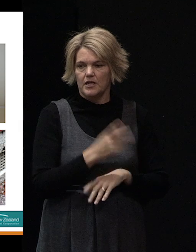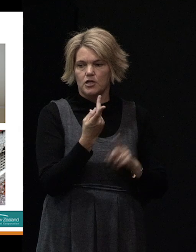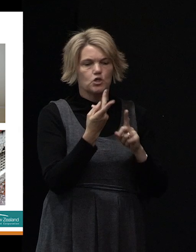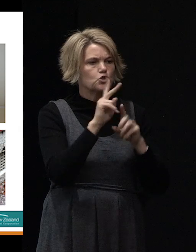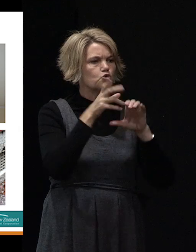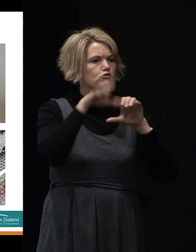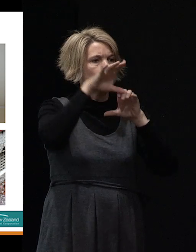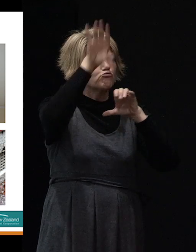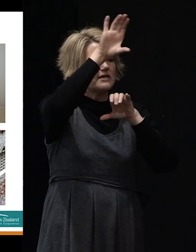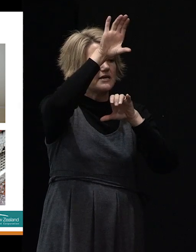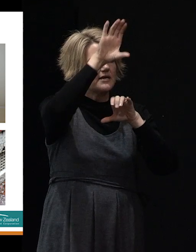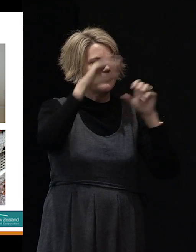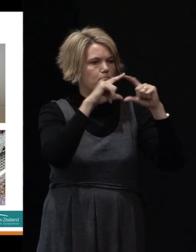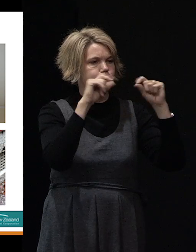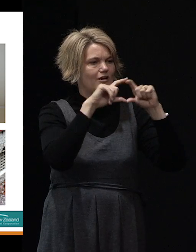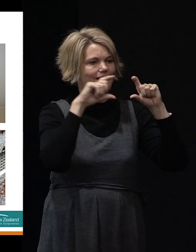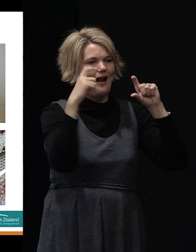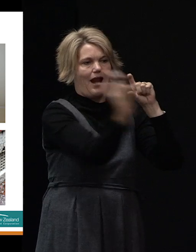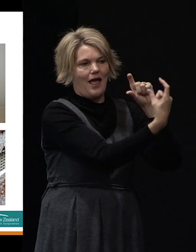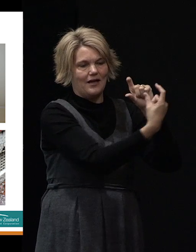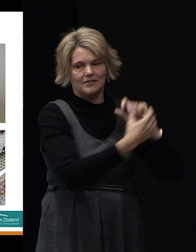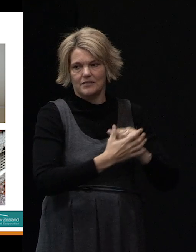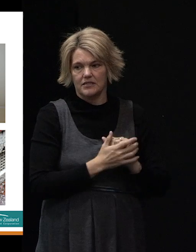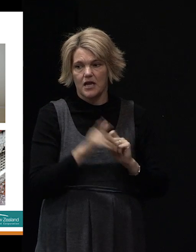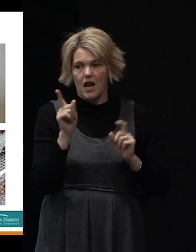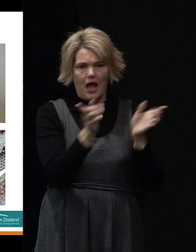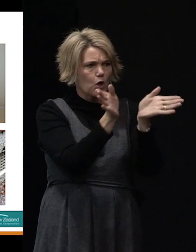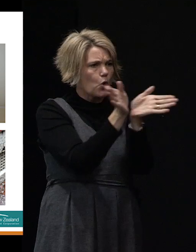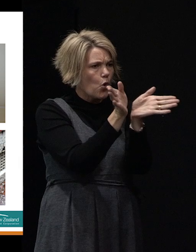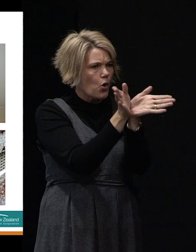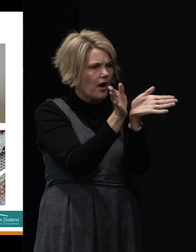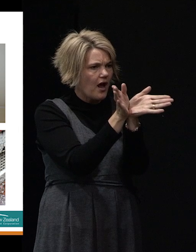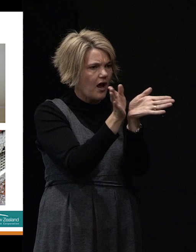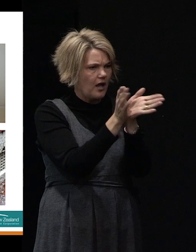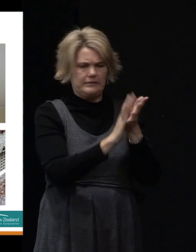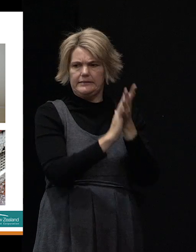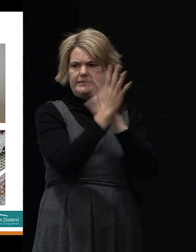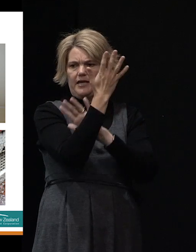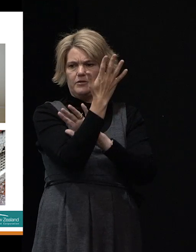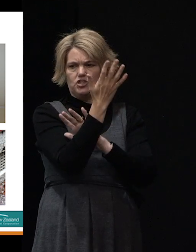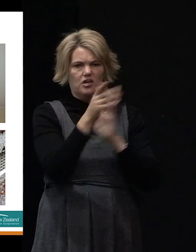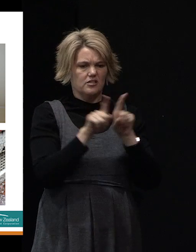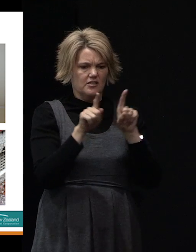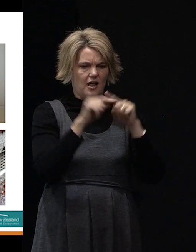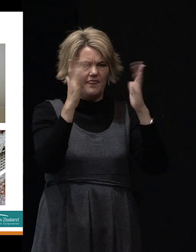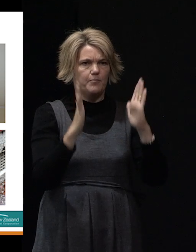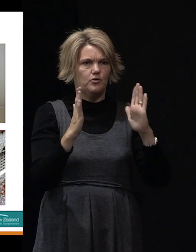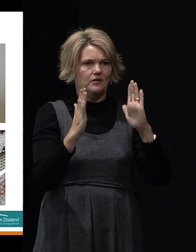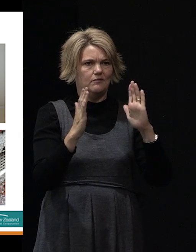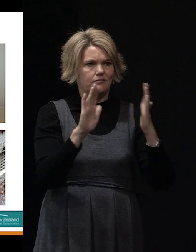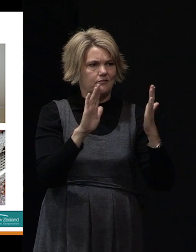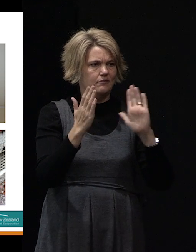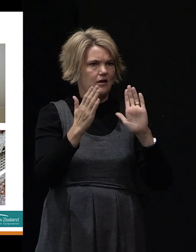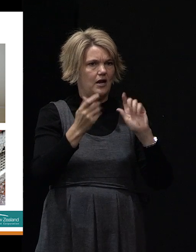clad building. Again we've got quite a lot of damage in the corners where the building has essentially twisted and